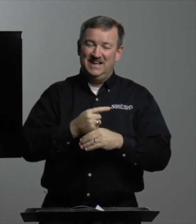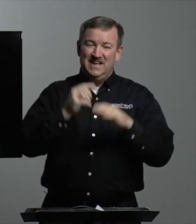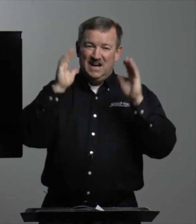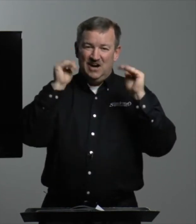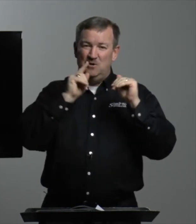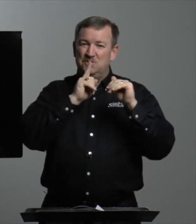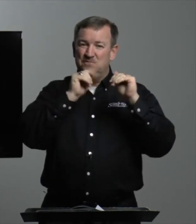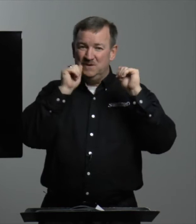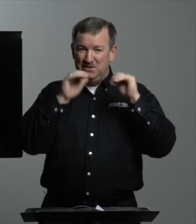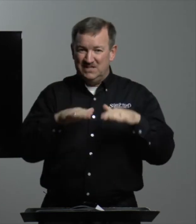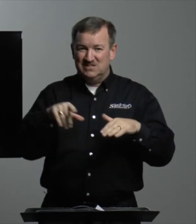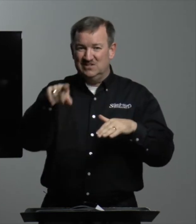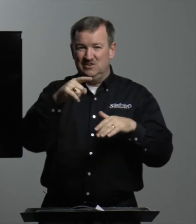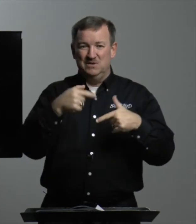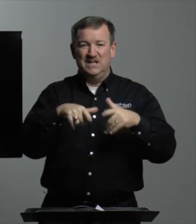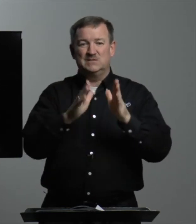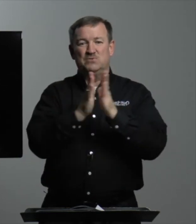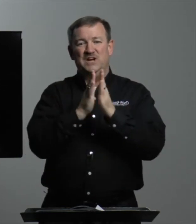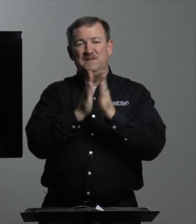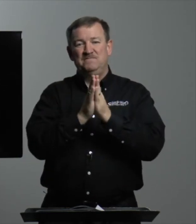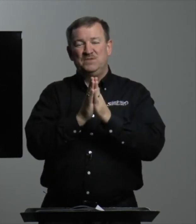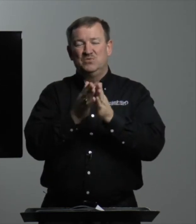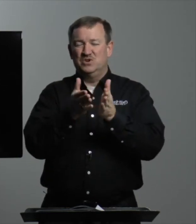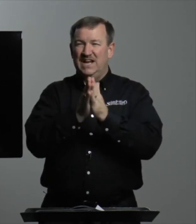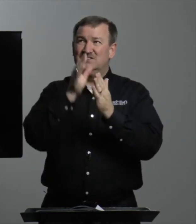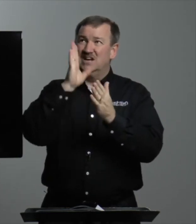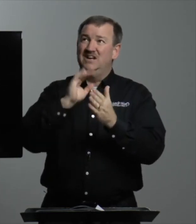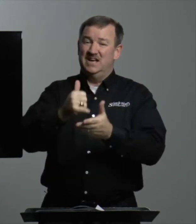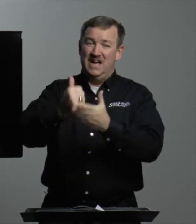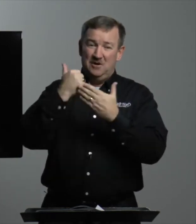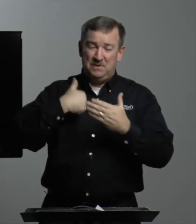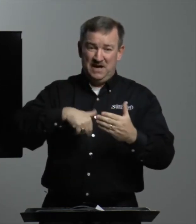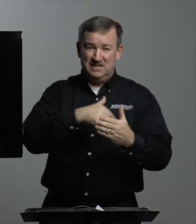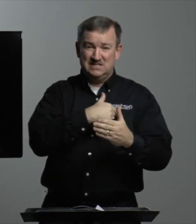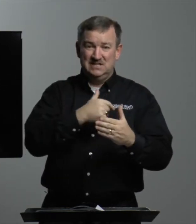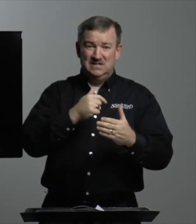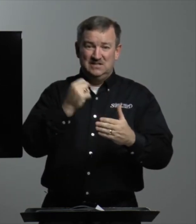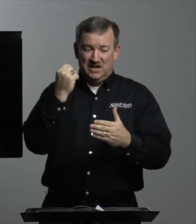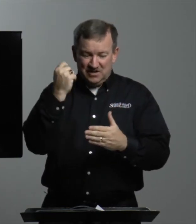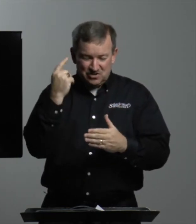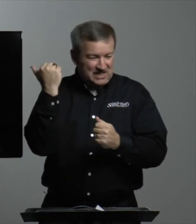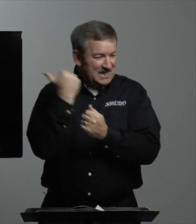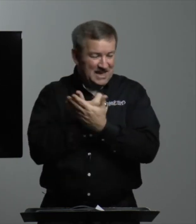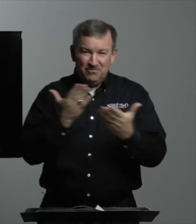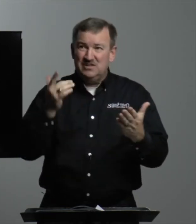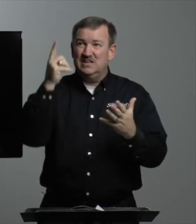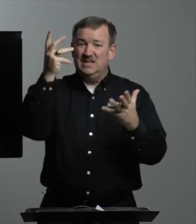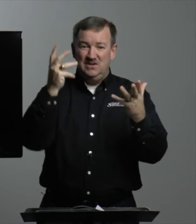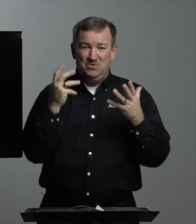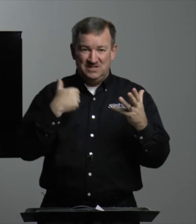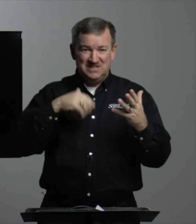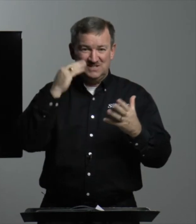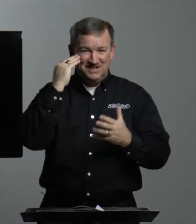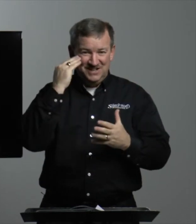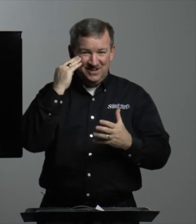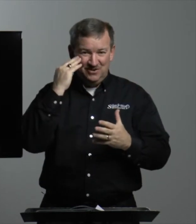I hope it will be a blessing to you. But let's pray. We're going to ask God to help us to understand everything He wants us to know